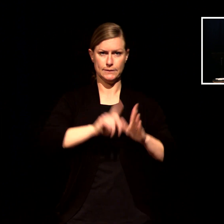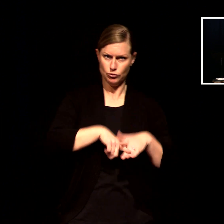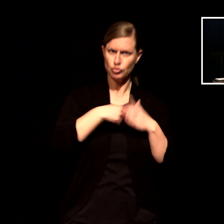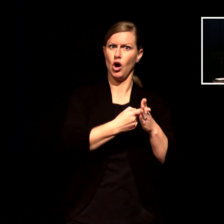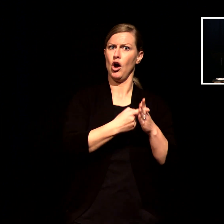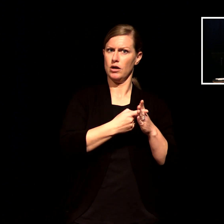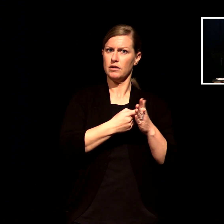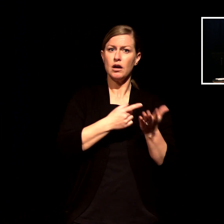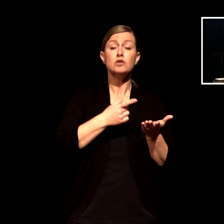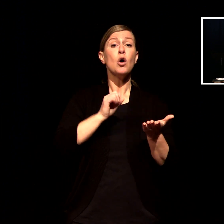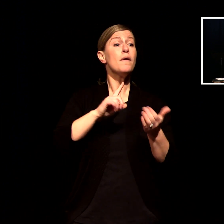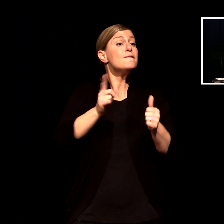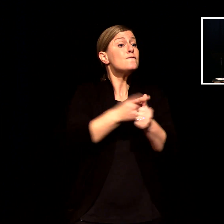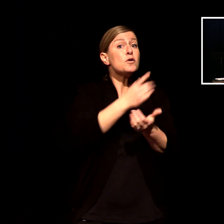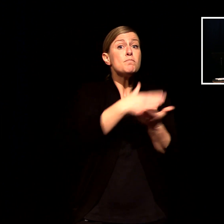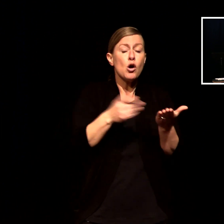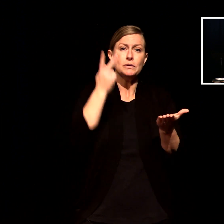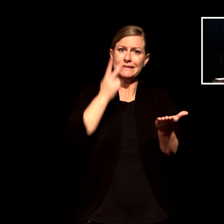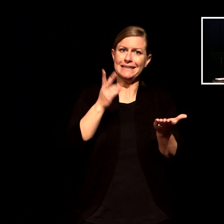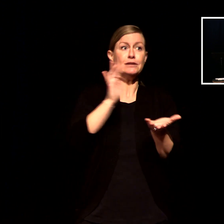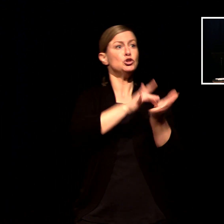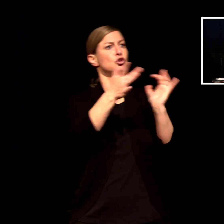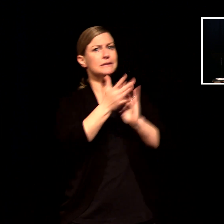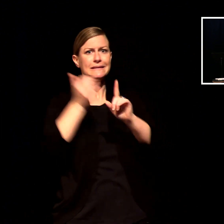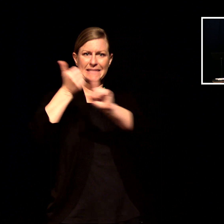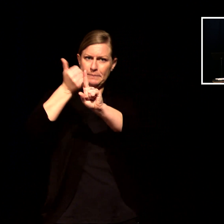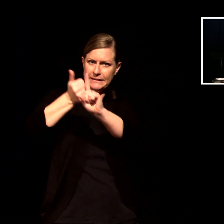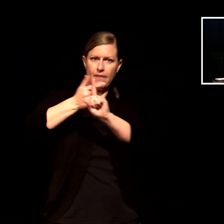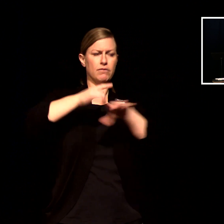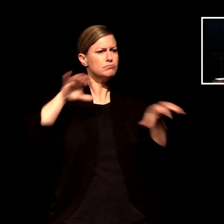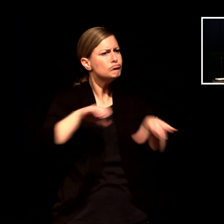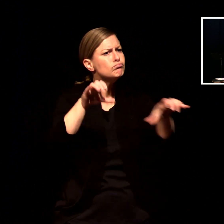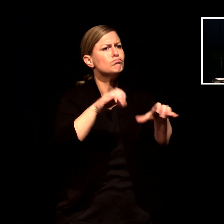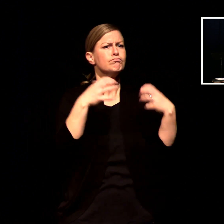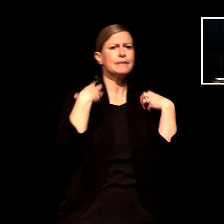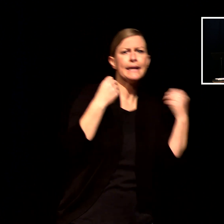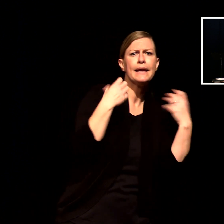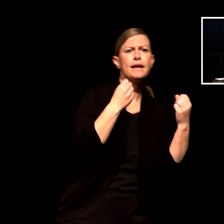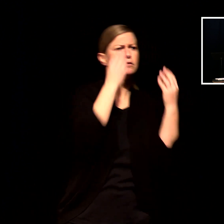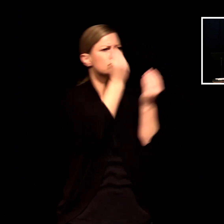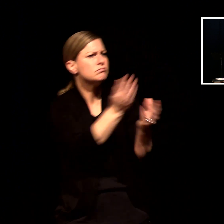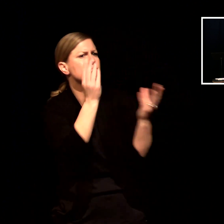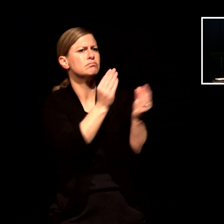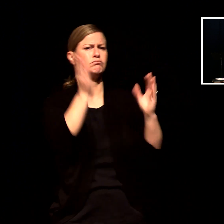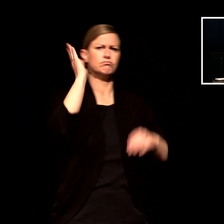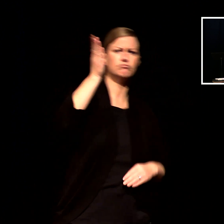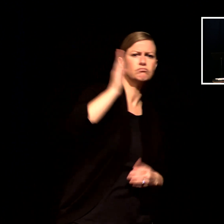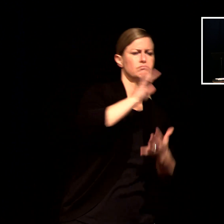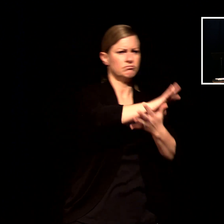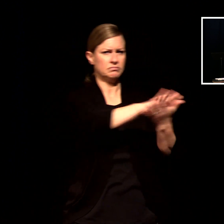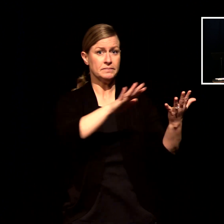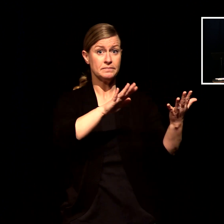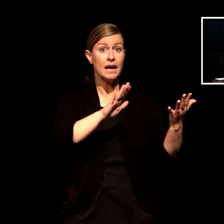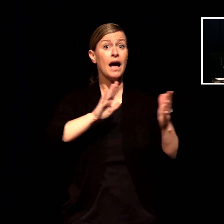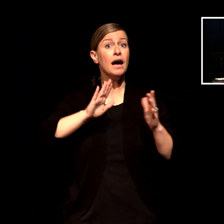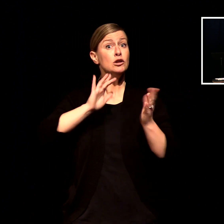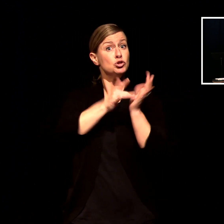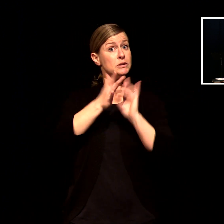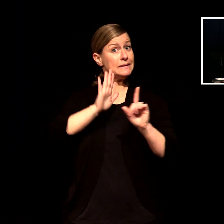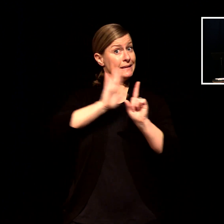and you see the disciples but the disciples are only watching and learning but when we get to this passage the second movement